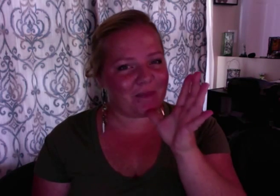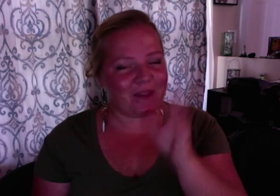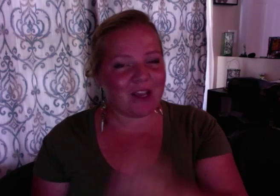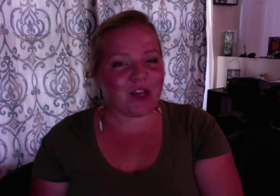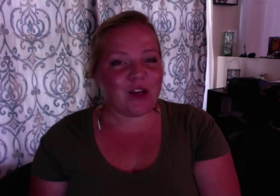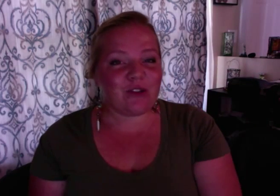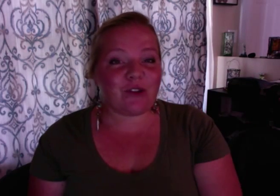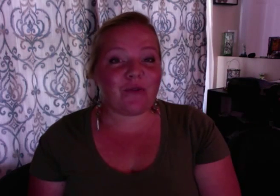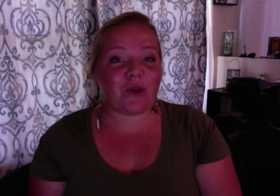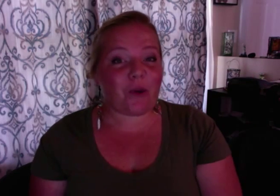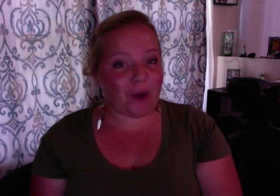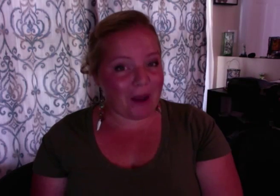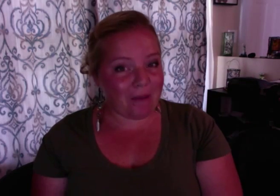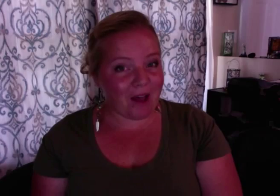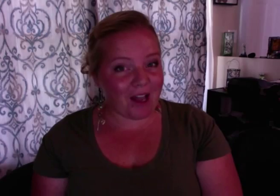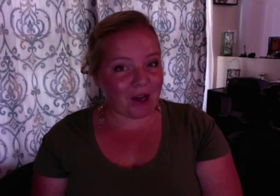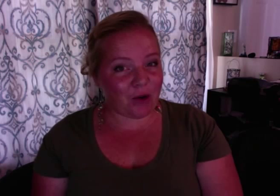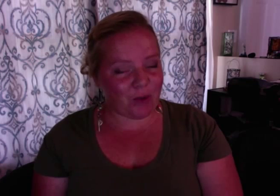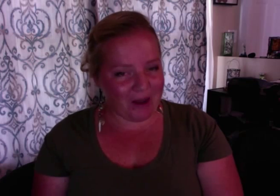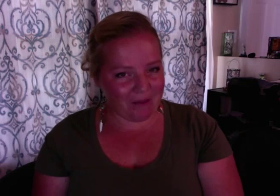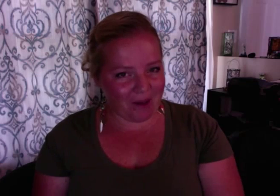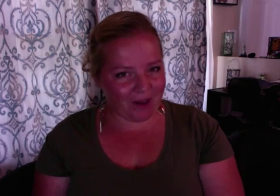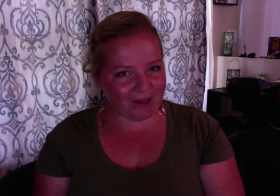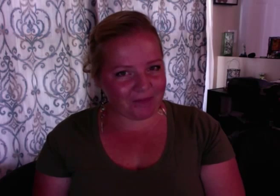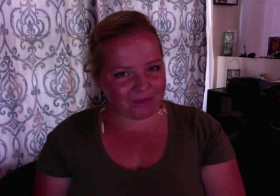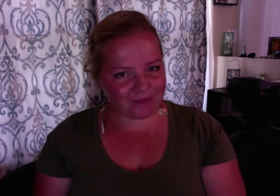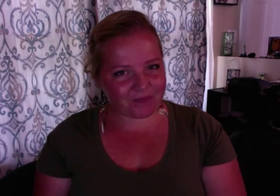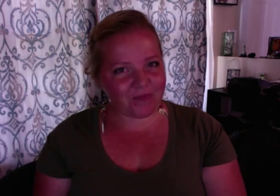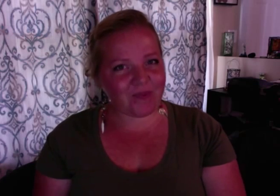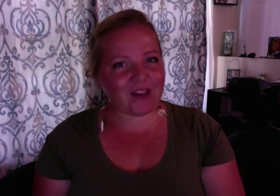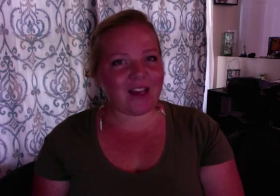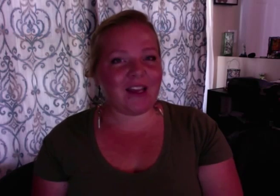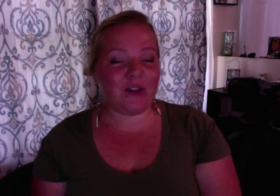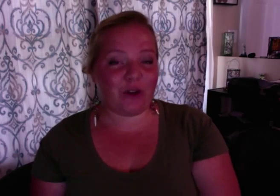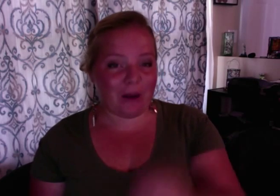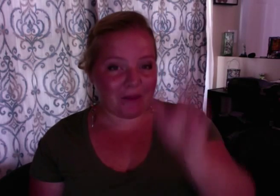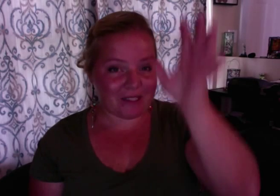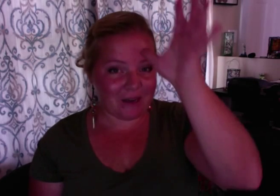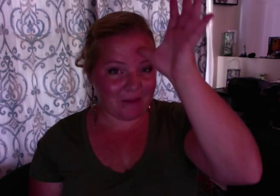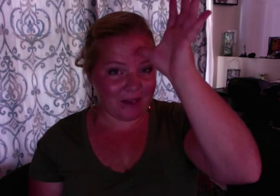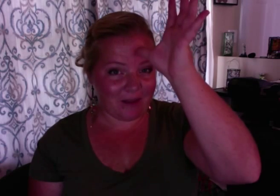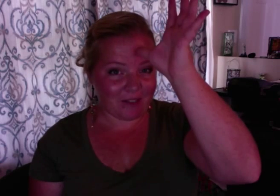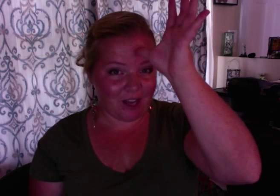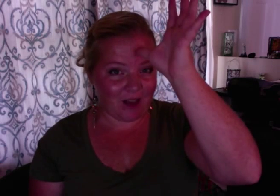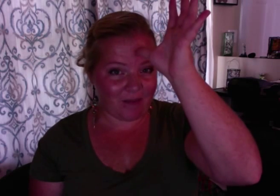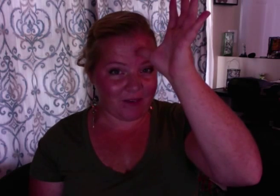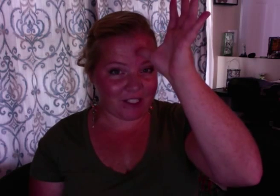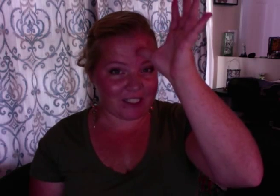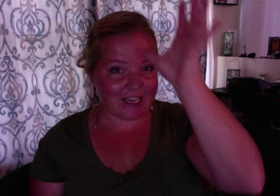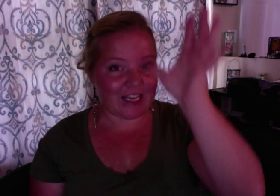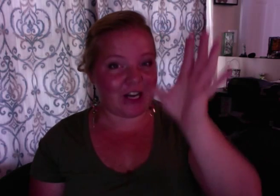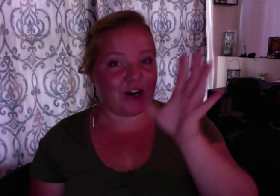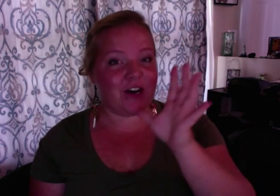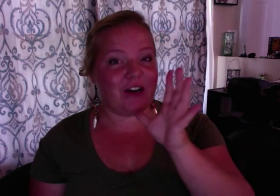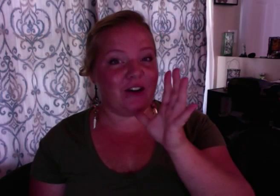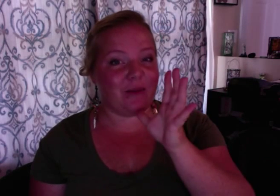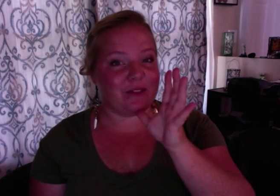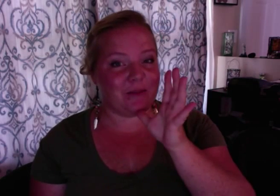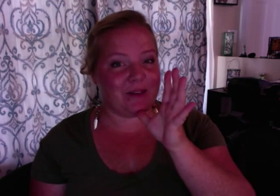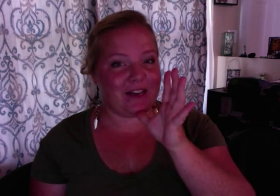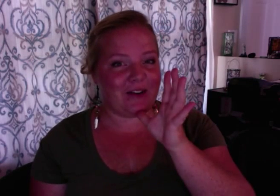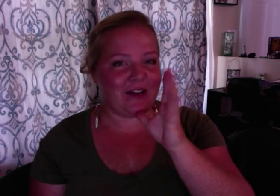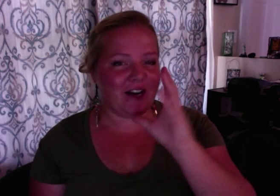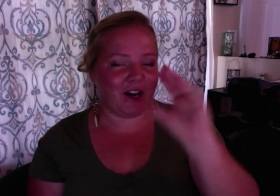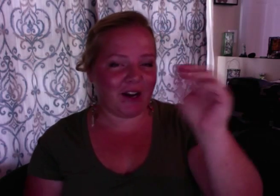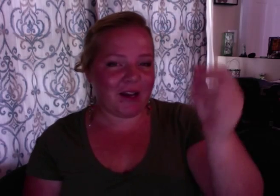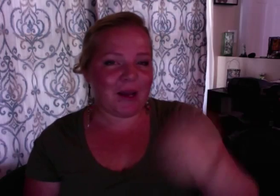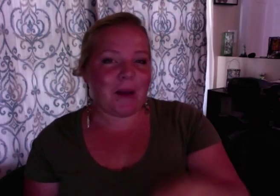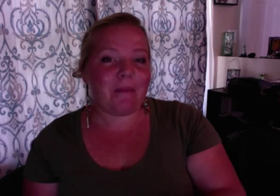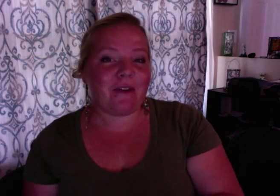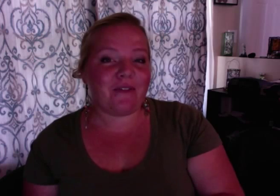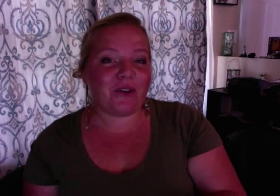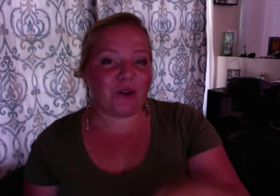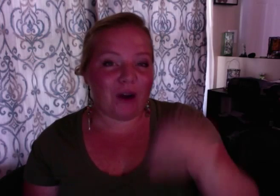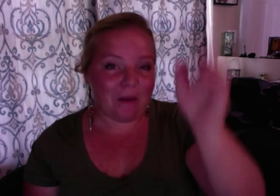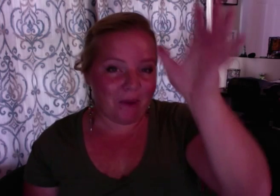So for grandma and grandpa, grandpa's going to be up top, just like here, and grandma's going to be down here. But for grandpa,